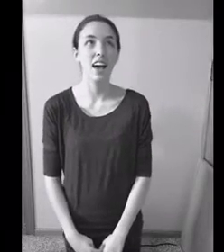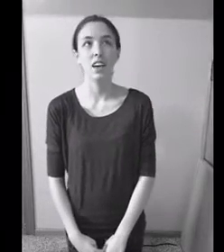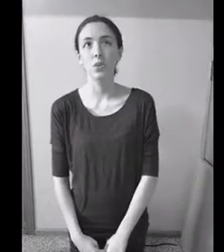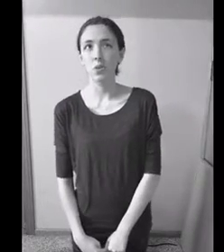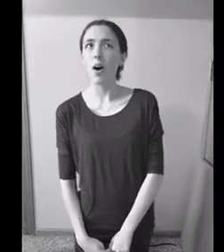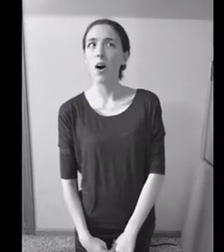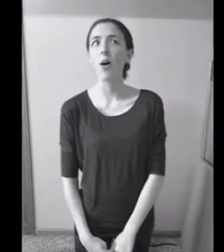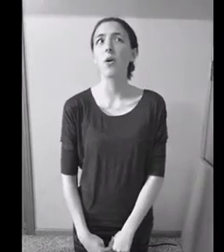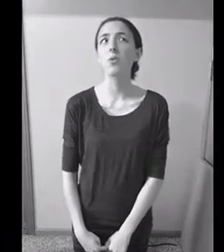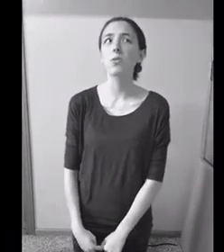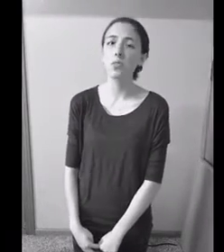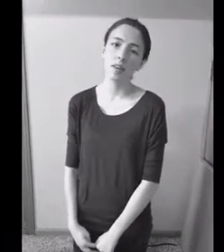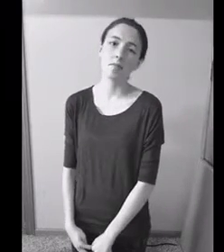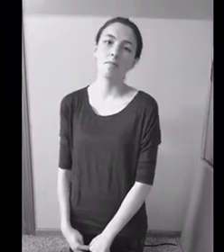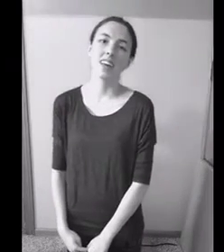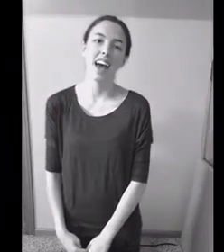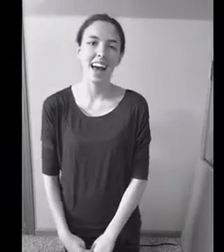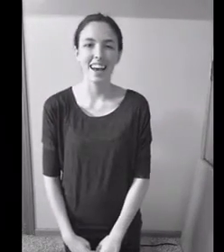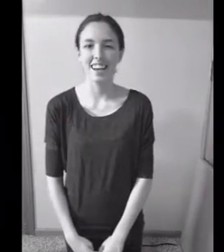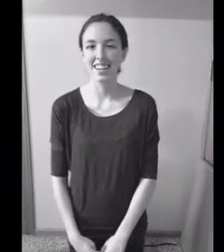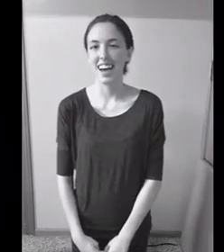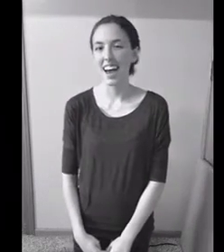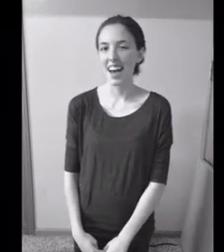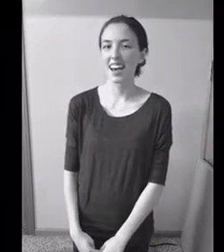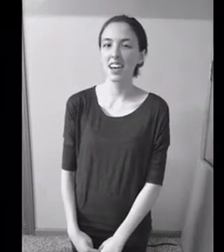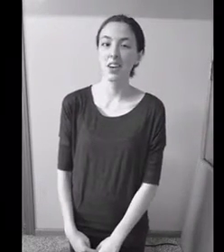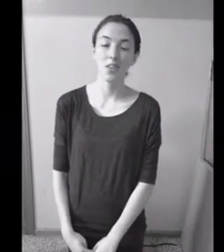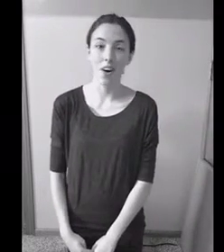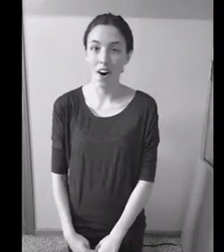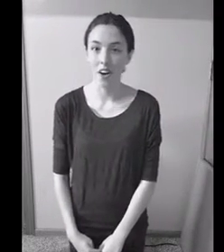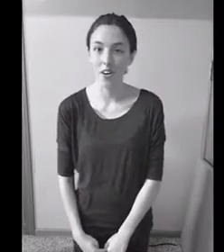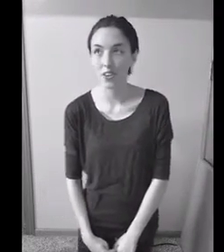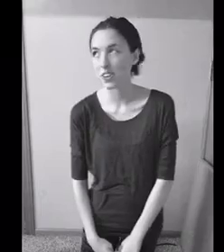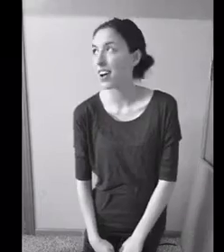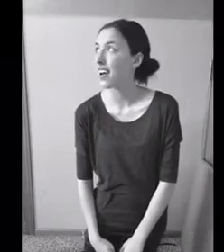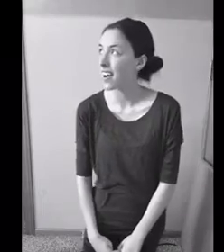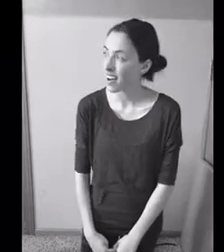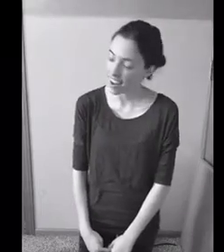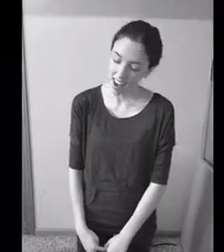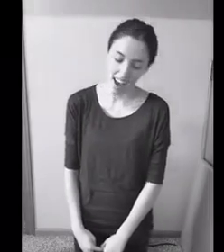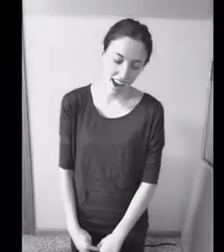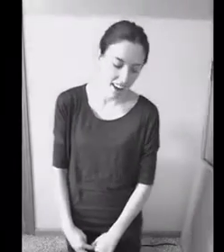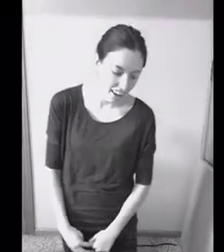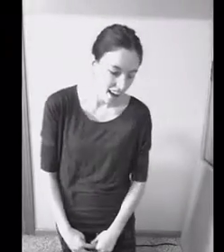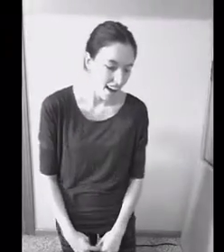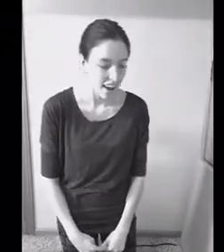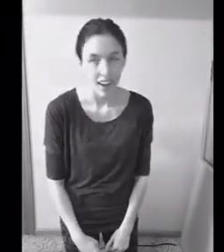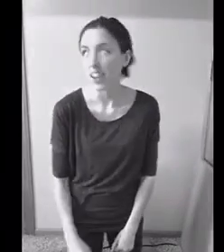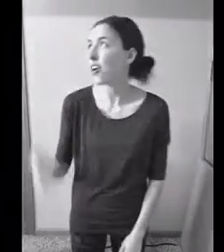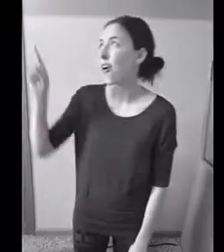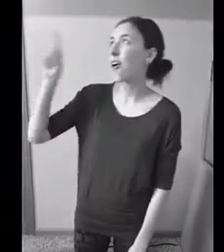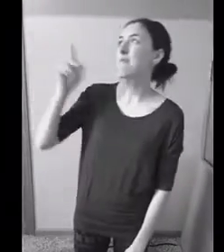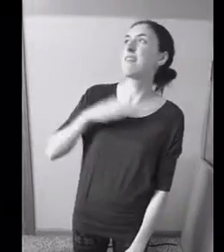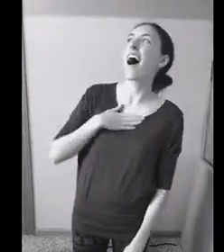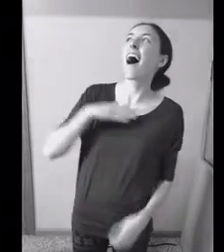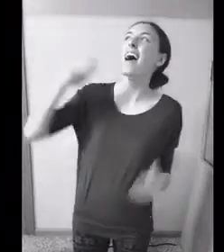whoa You're my